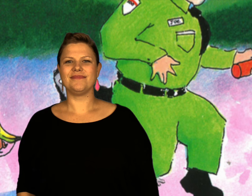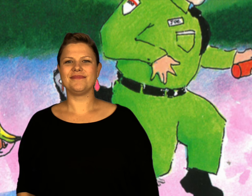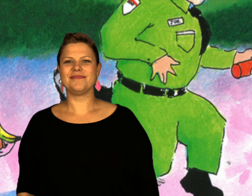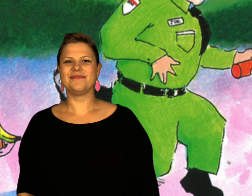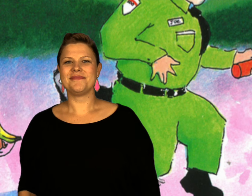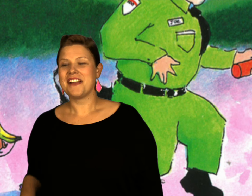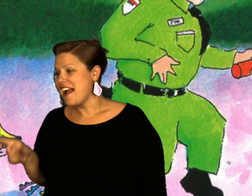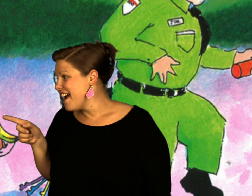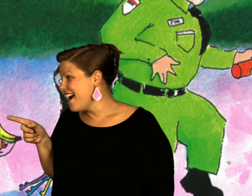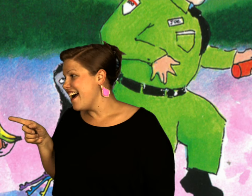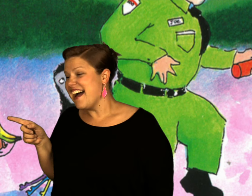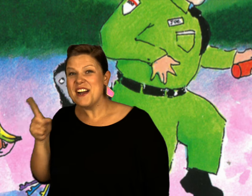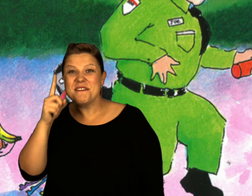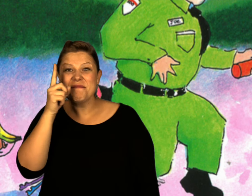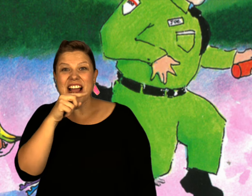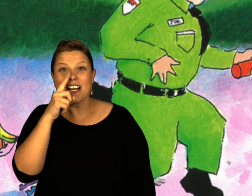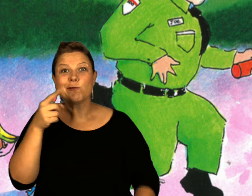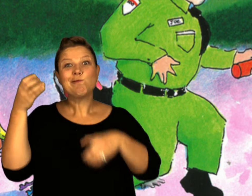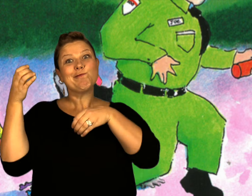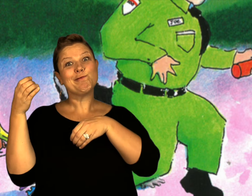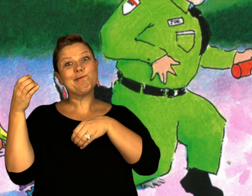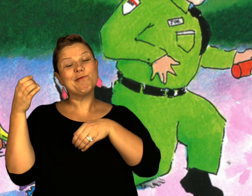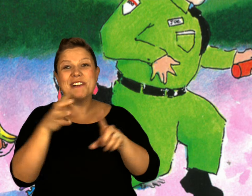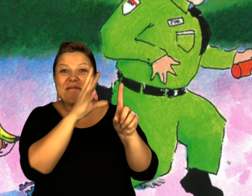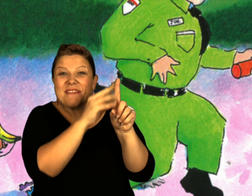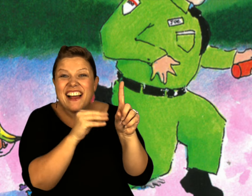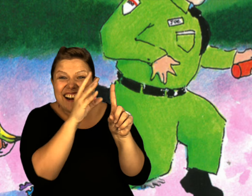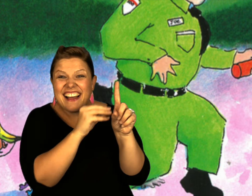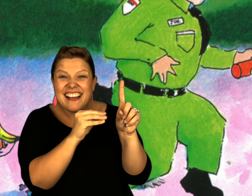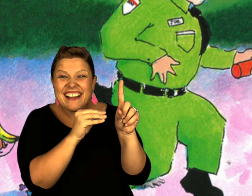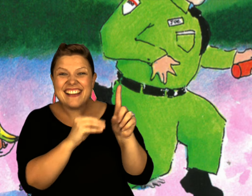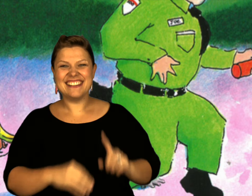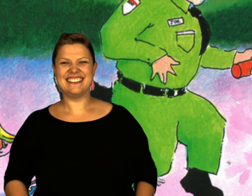walking through the zoo. There's the mouse, holding the banana.